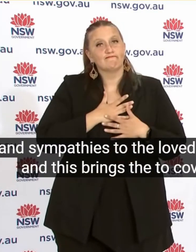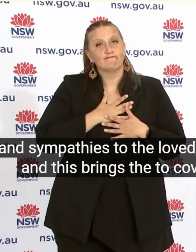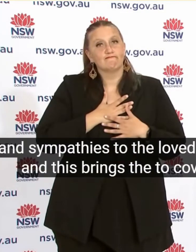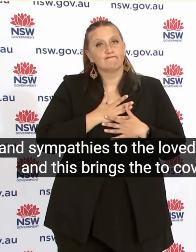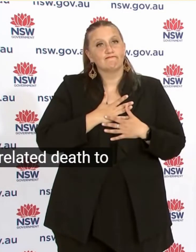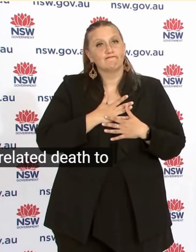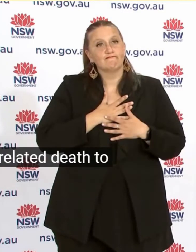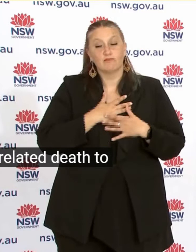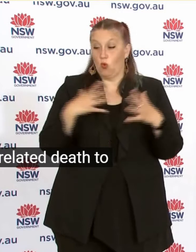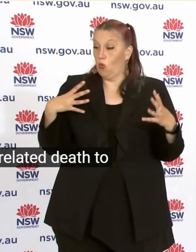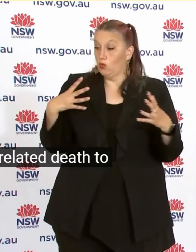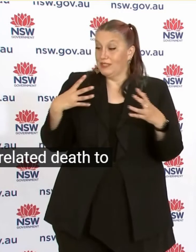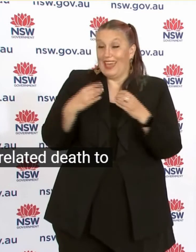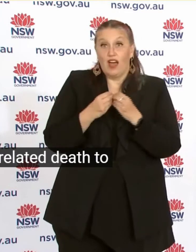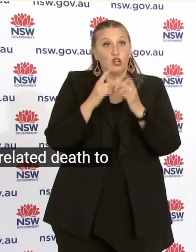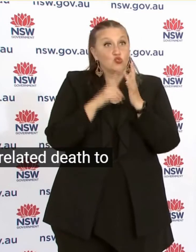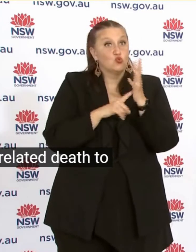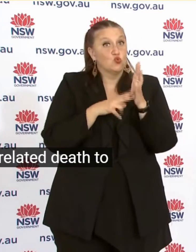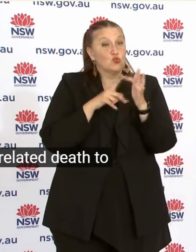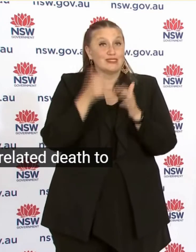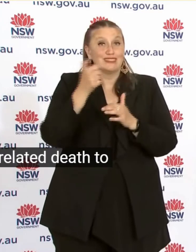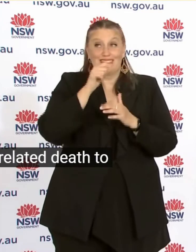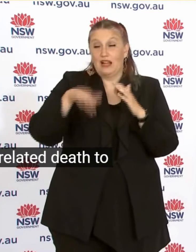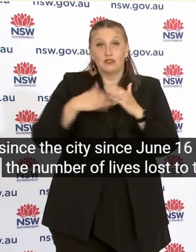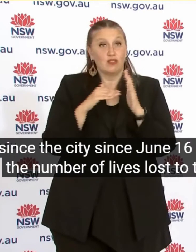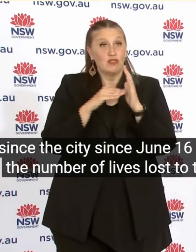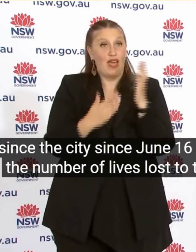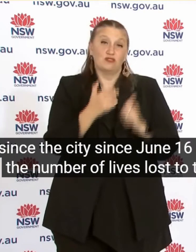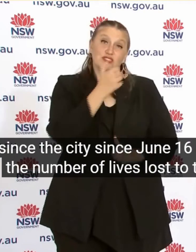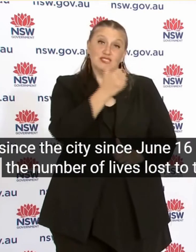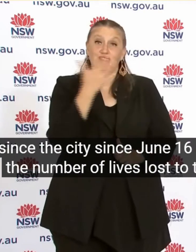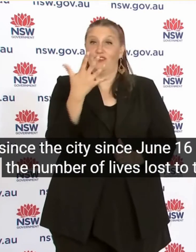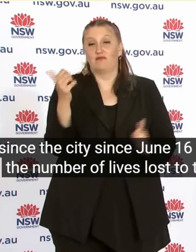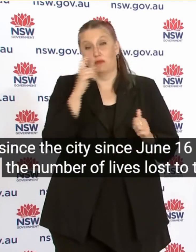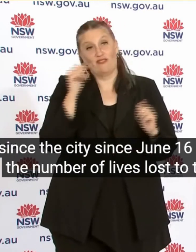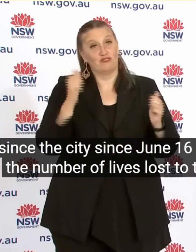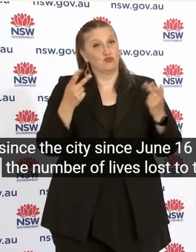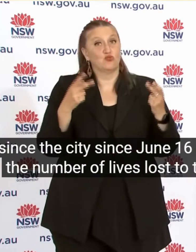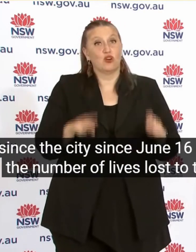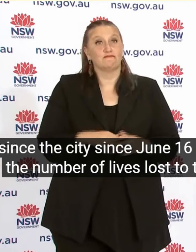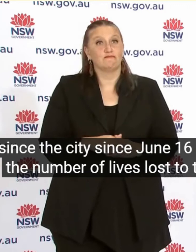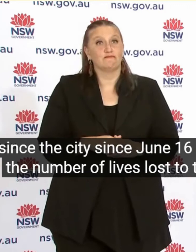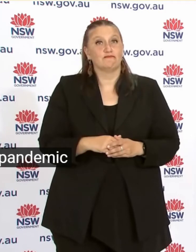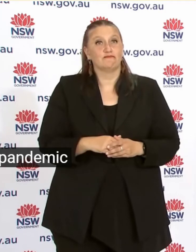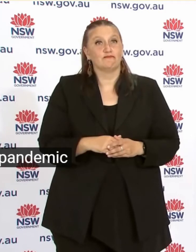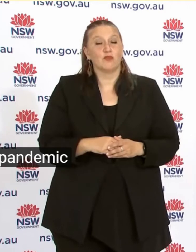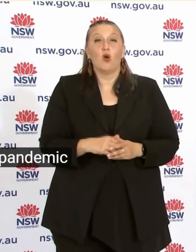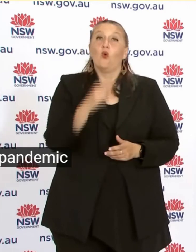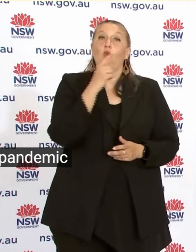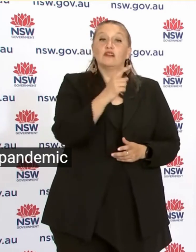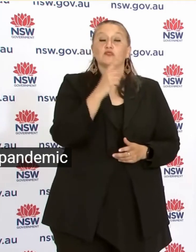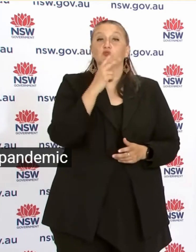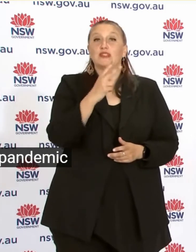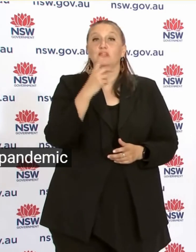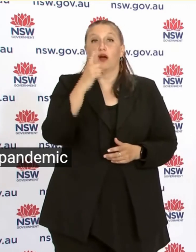65 Since June 16 And the number Of lives lost To the pandemic To 121